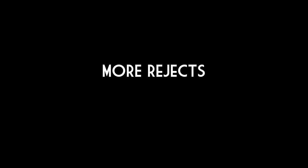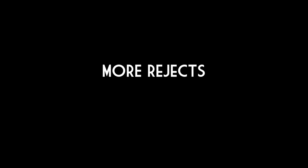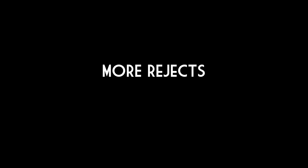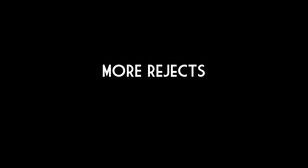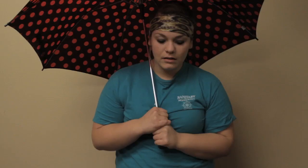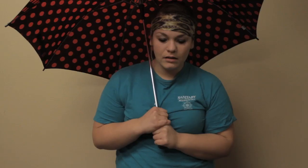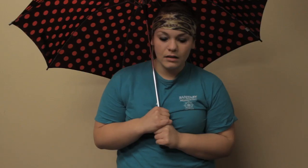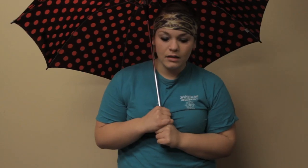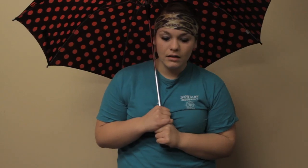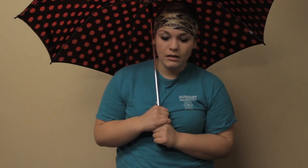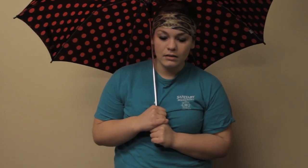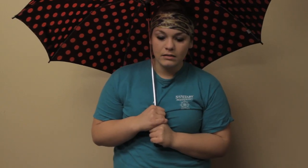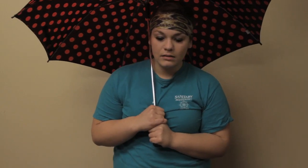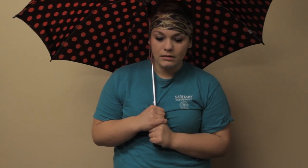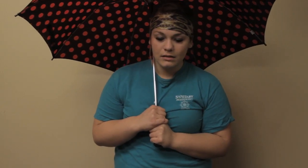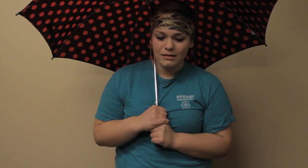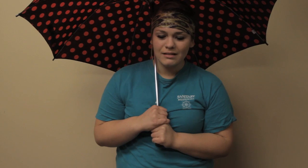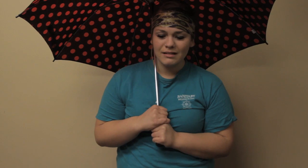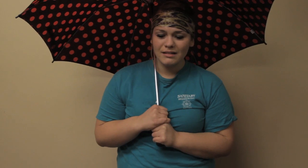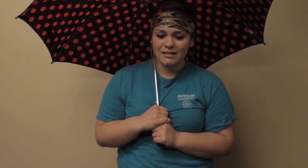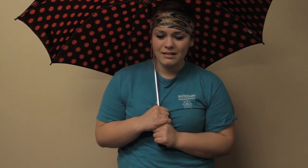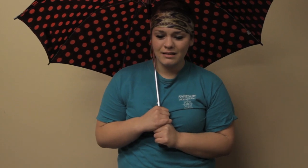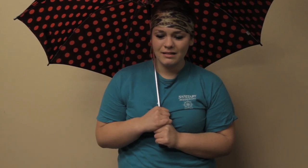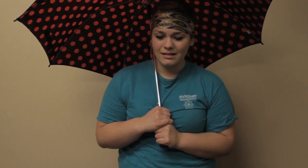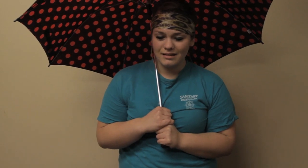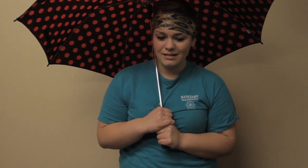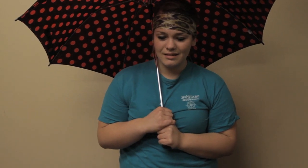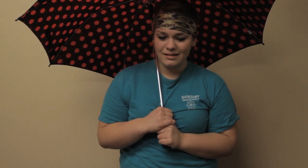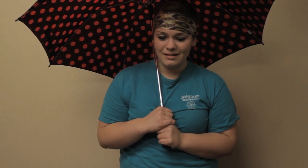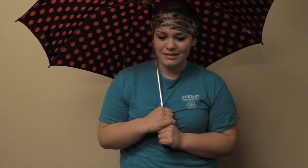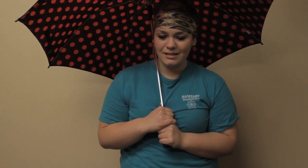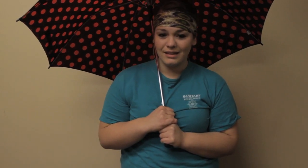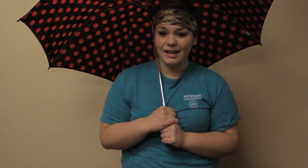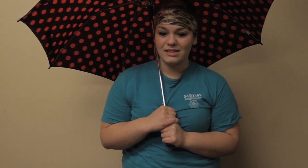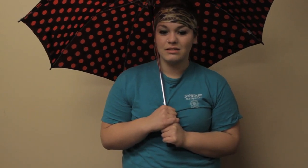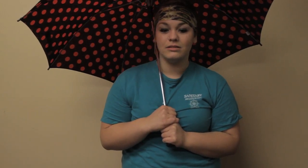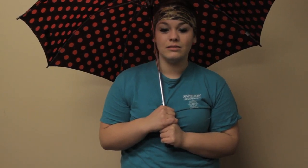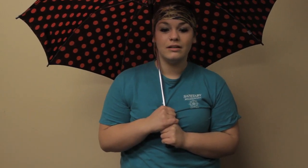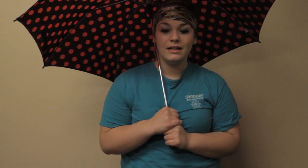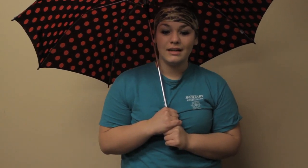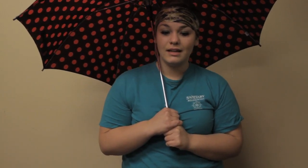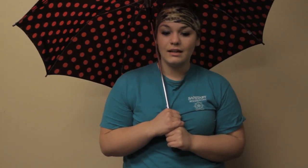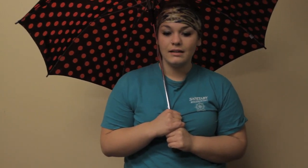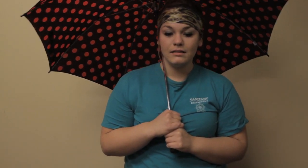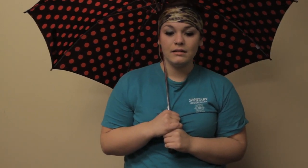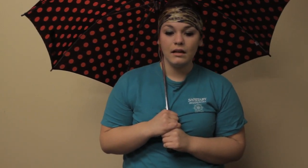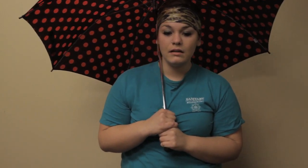I heard that you settled